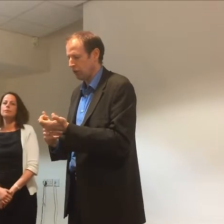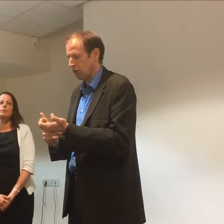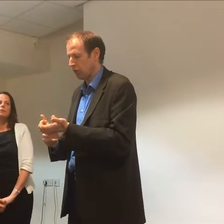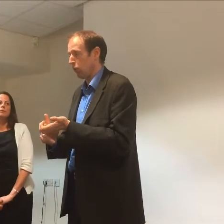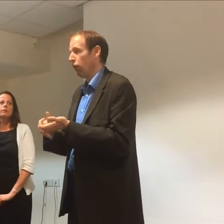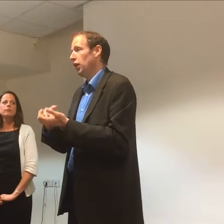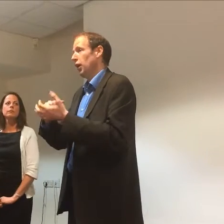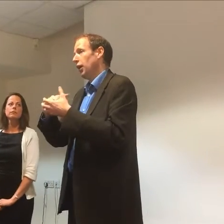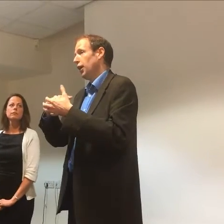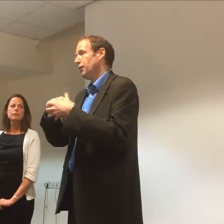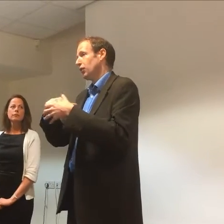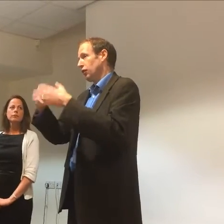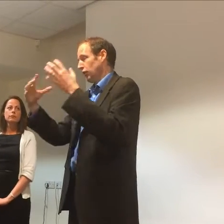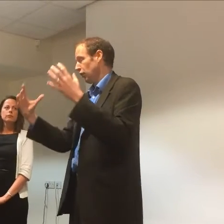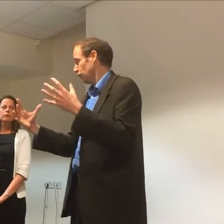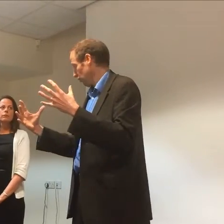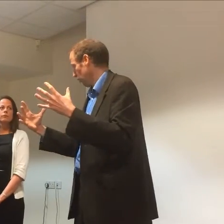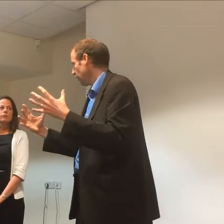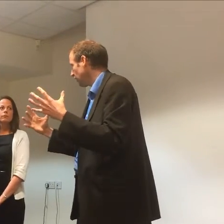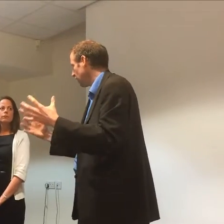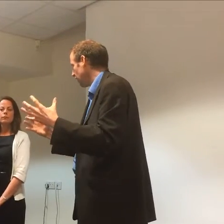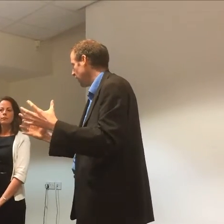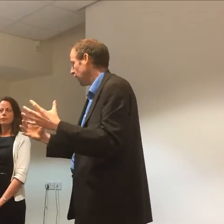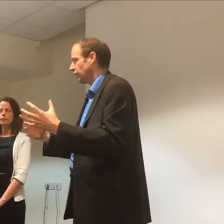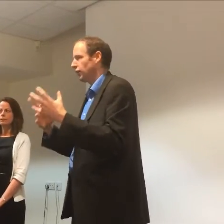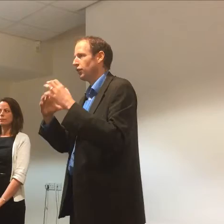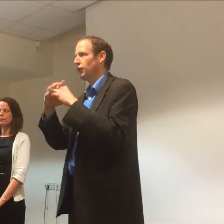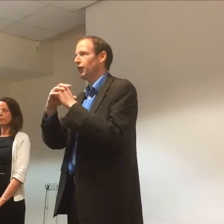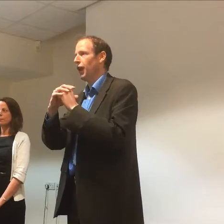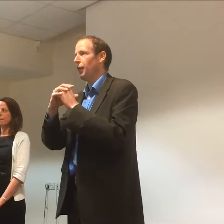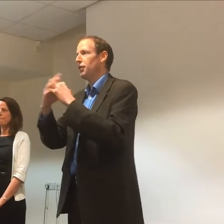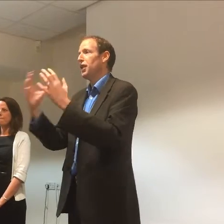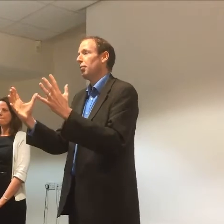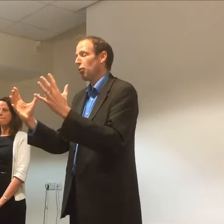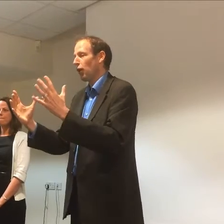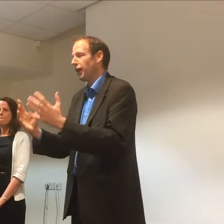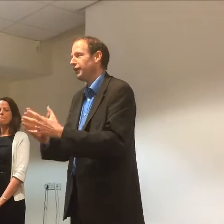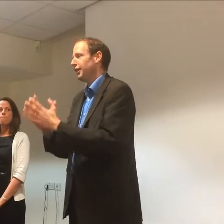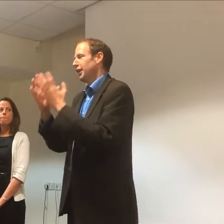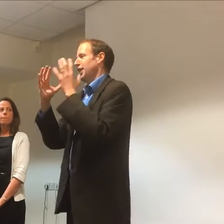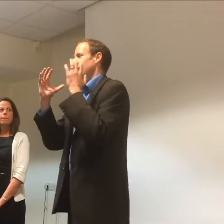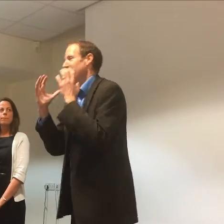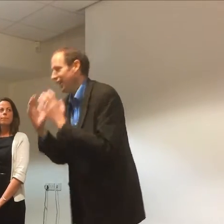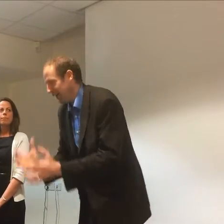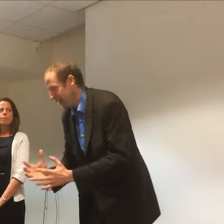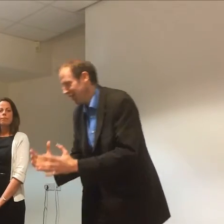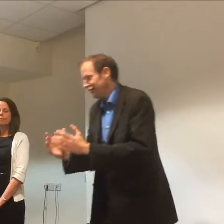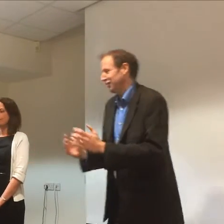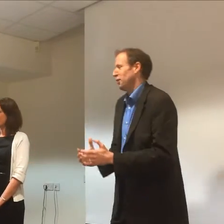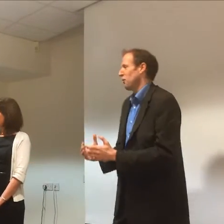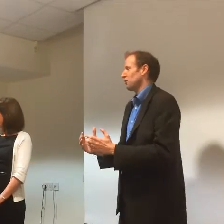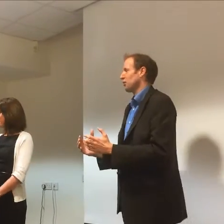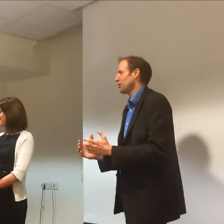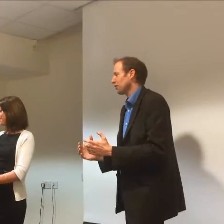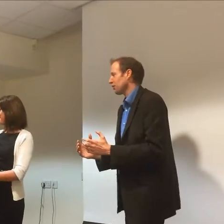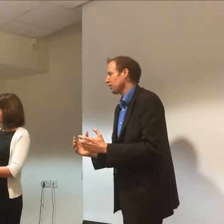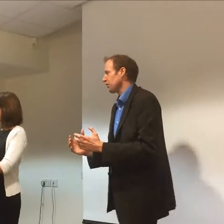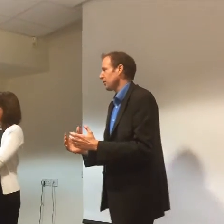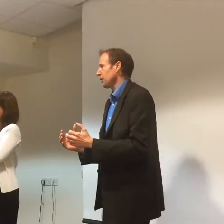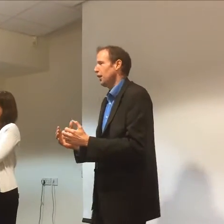marketing, and the financial support, you know, for the rest of this year, in terms of that prize, is